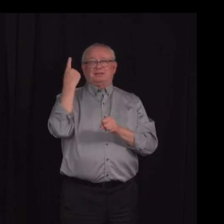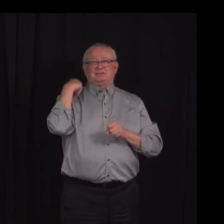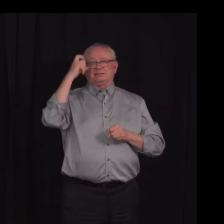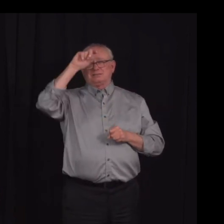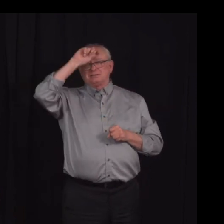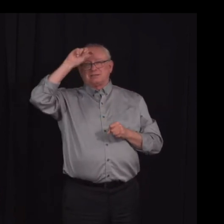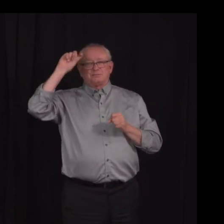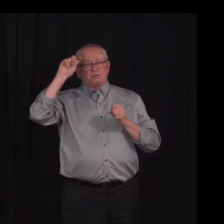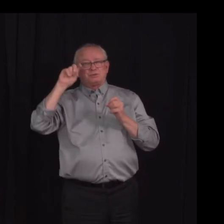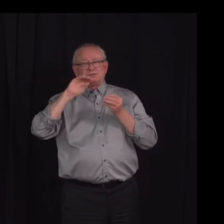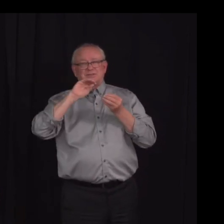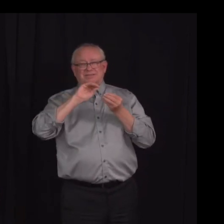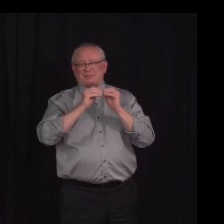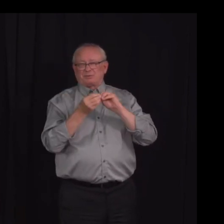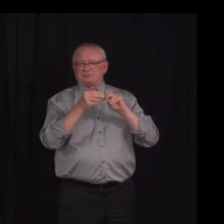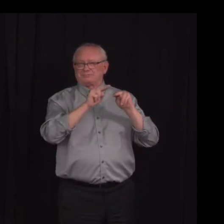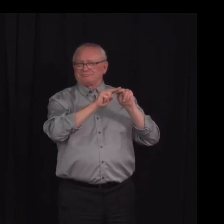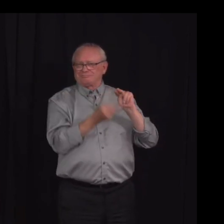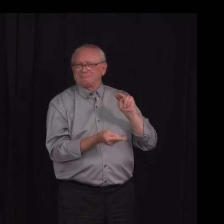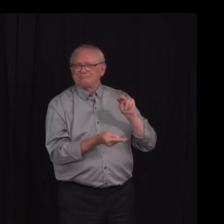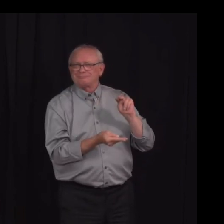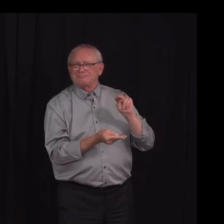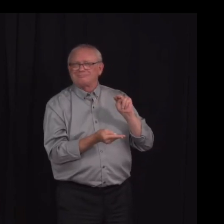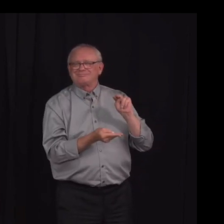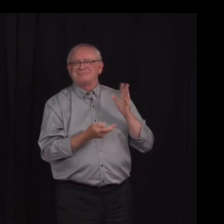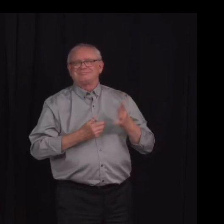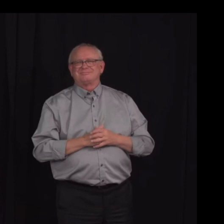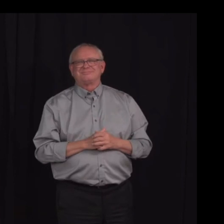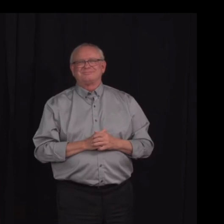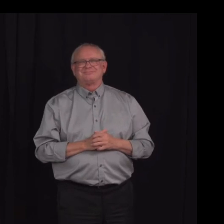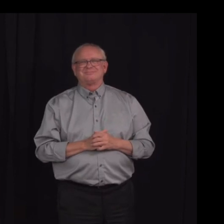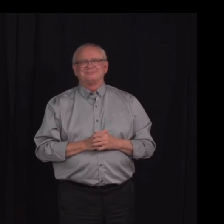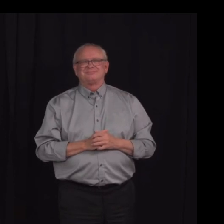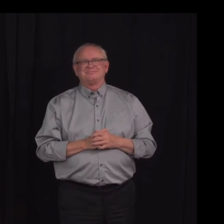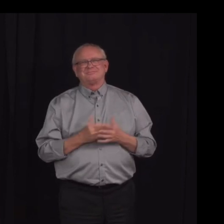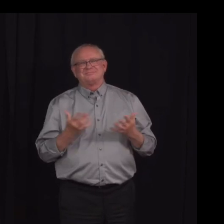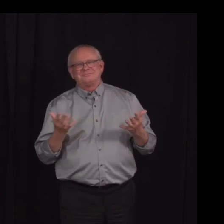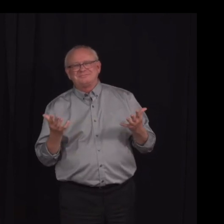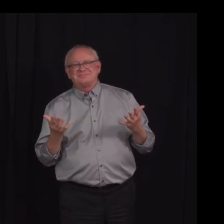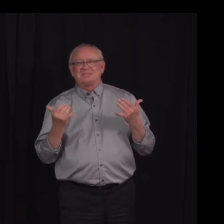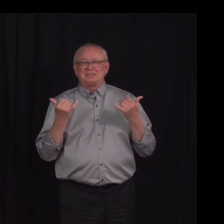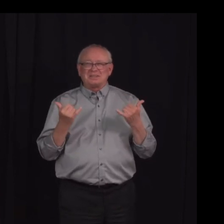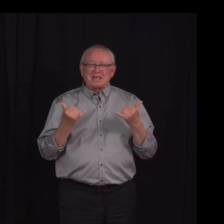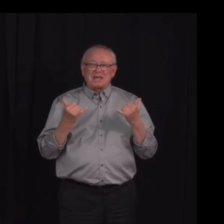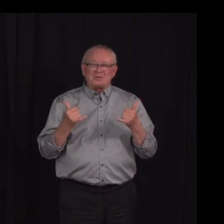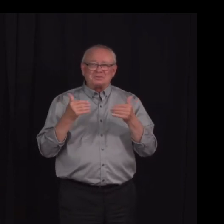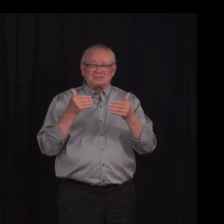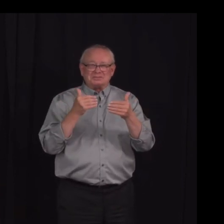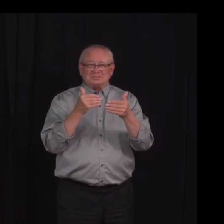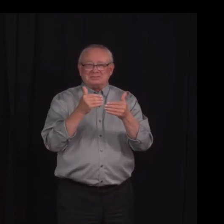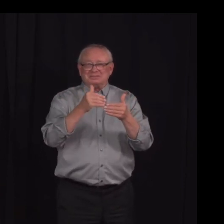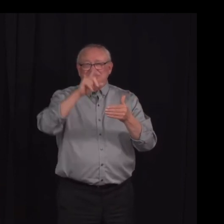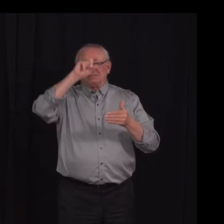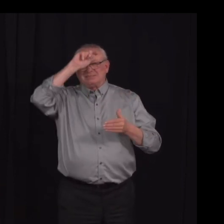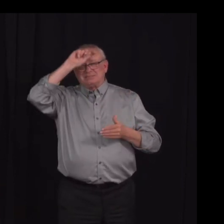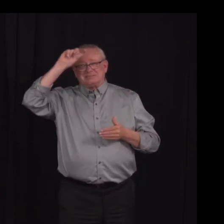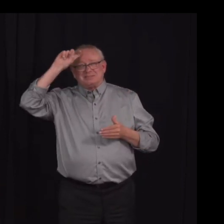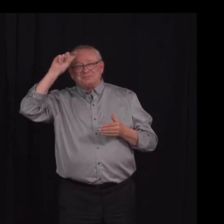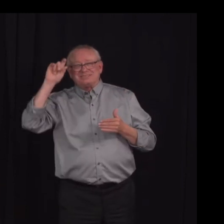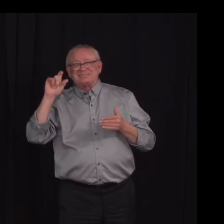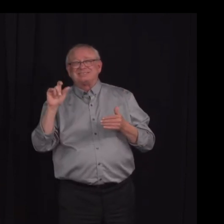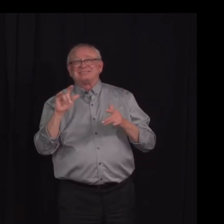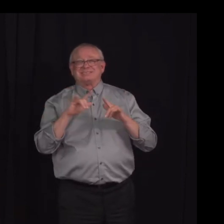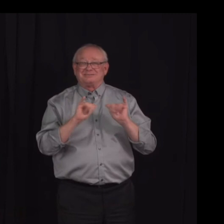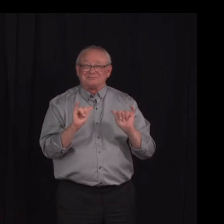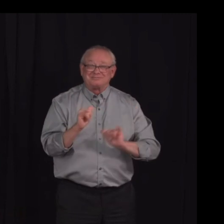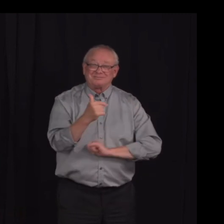of the virus and the rate of illness. So, right now, this, the circumstances, we have the vaccine on top of that,